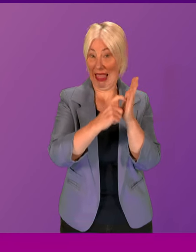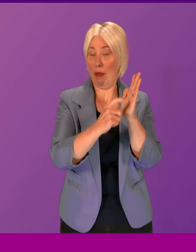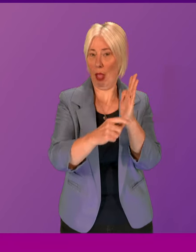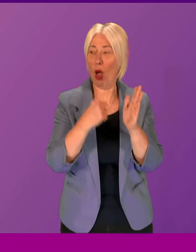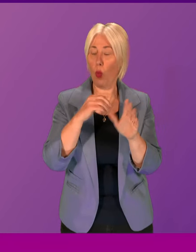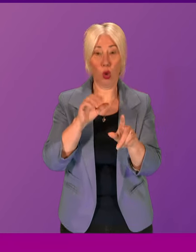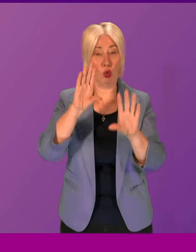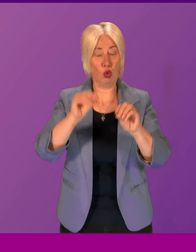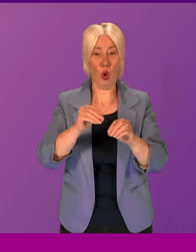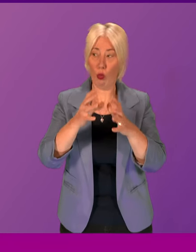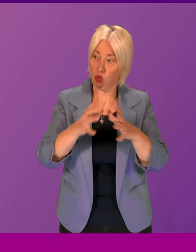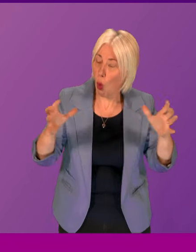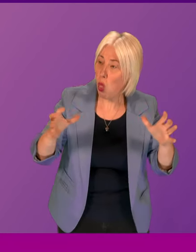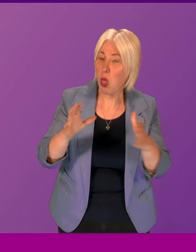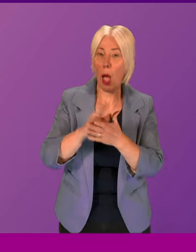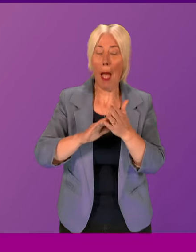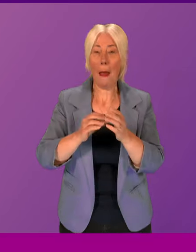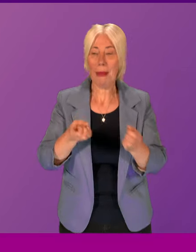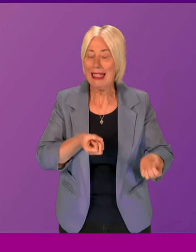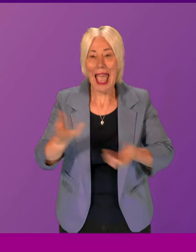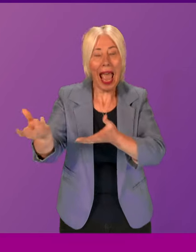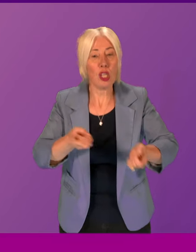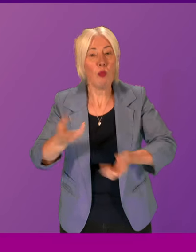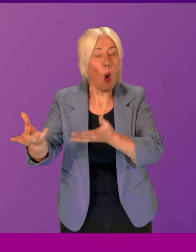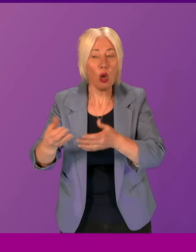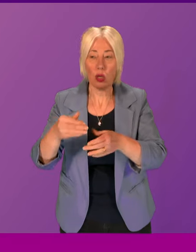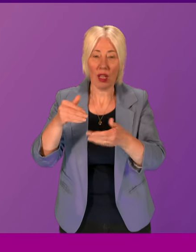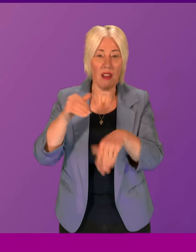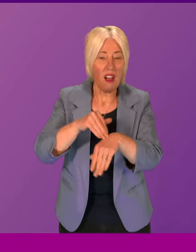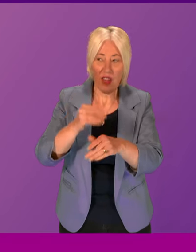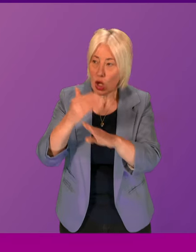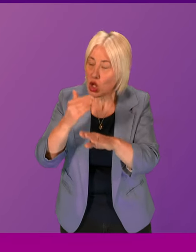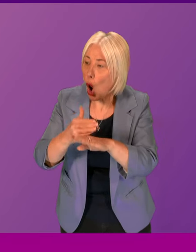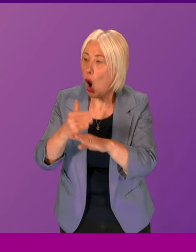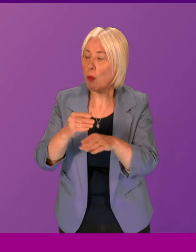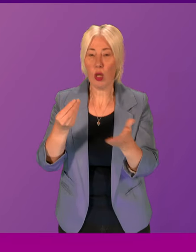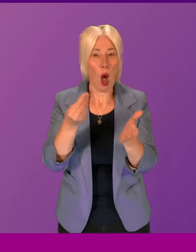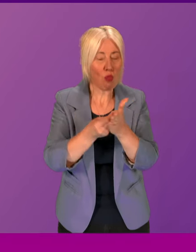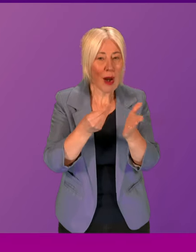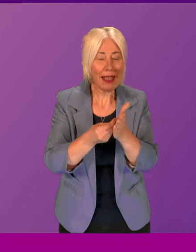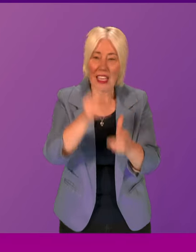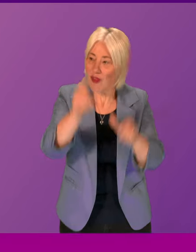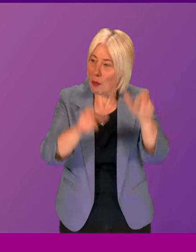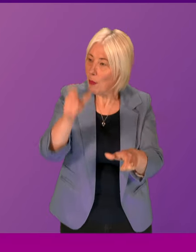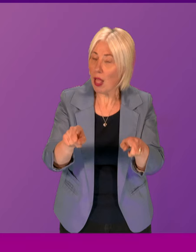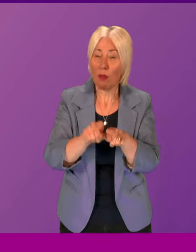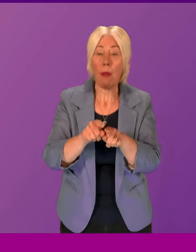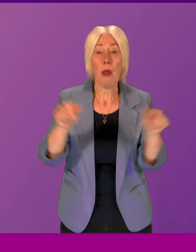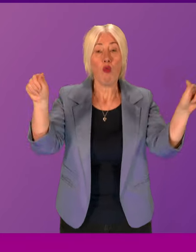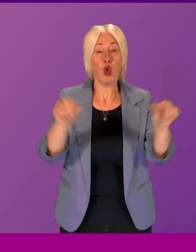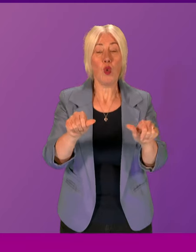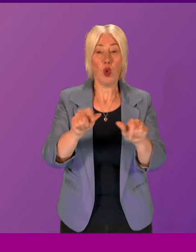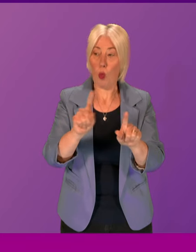hamper growth, hitting investment, exports, and jobs, while increasing consumer prices and restricting the choice of products.